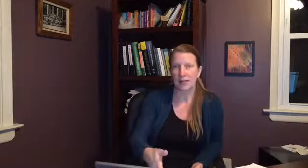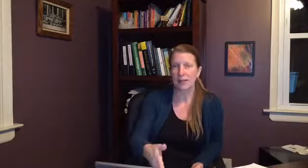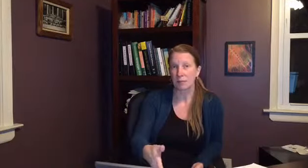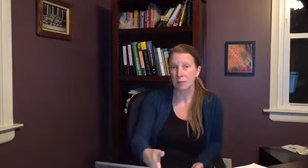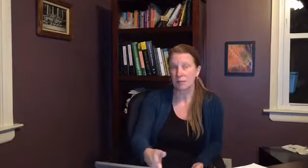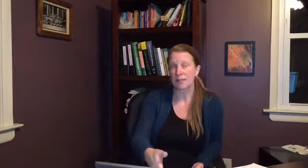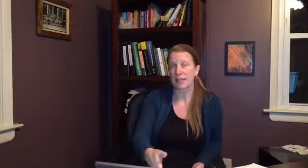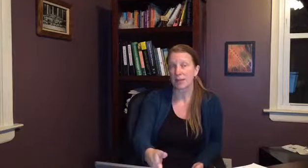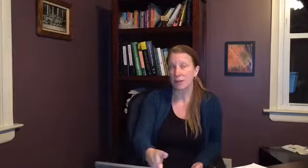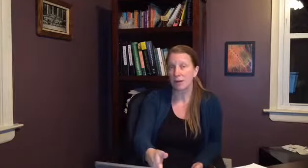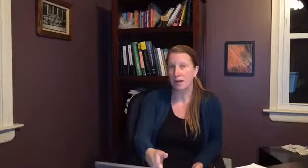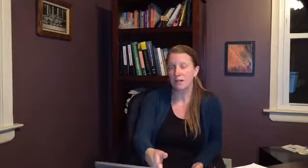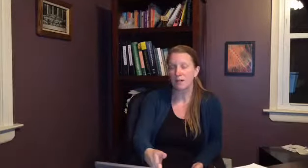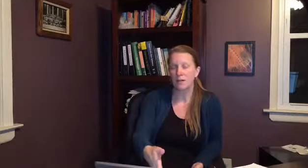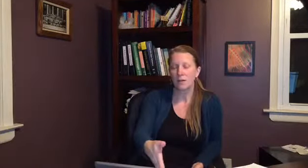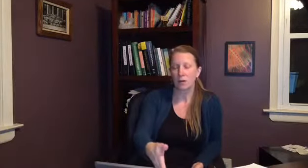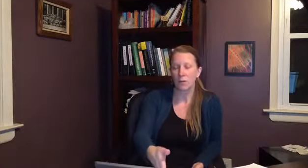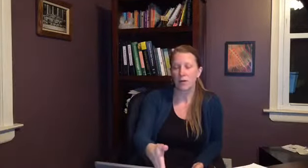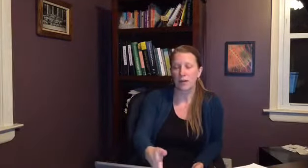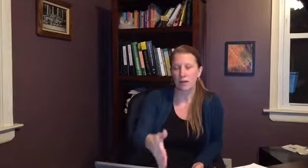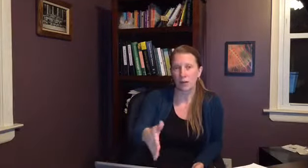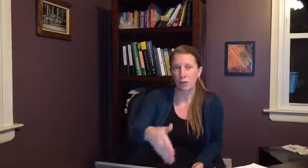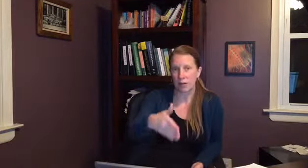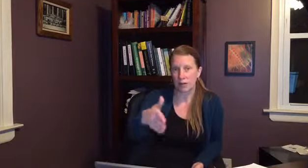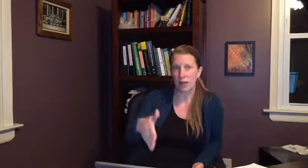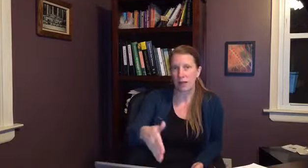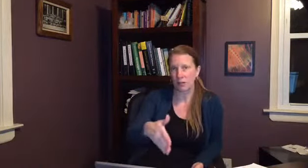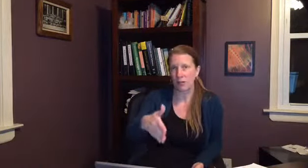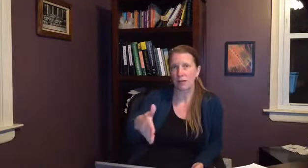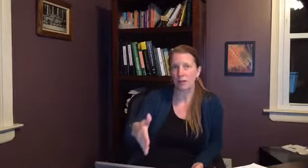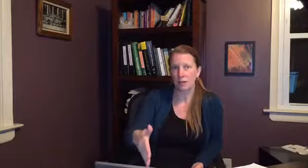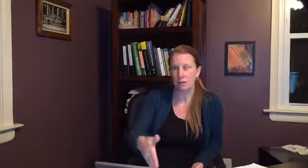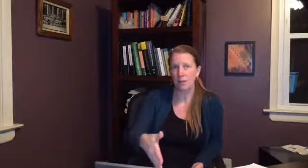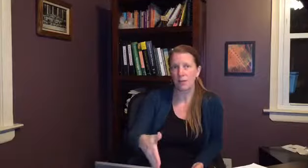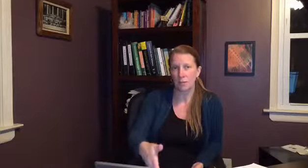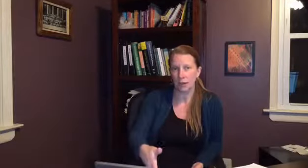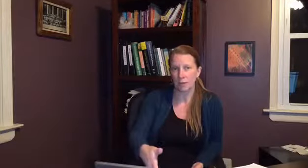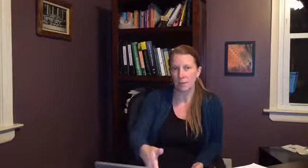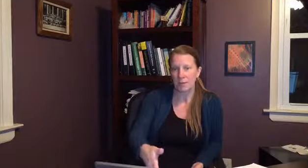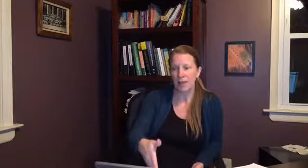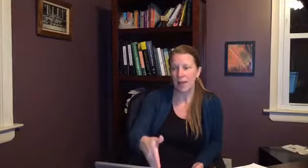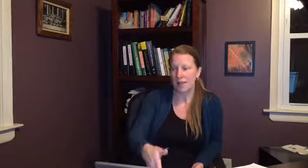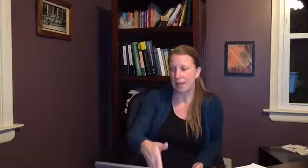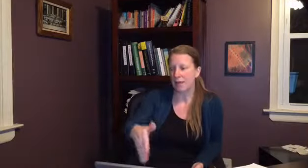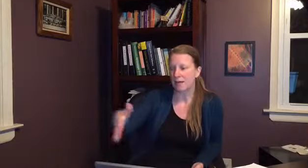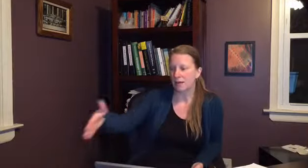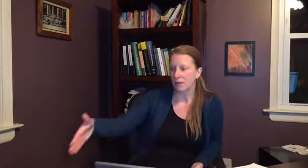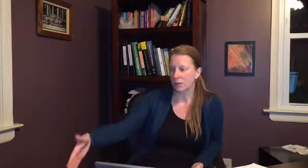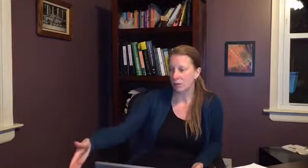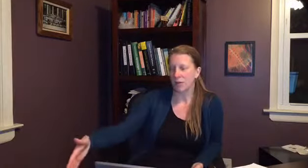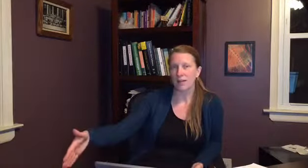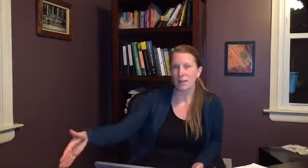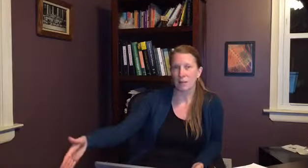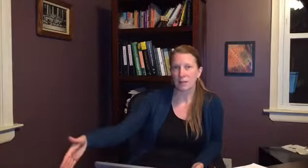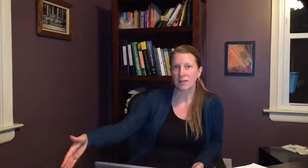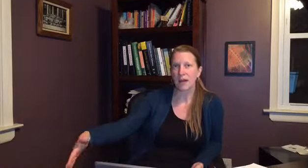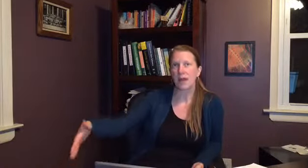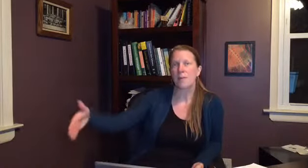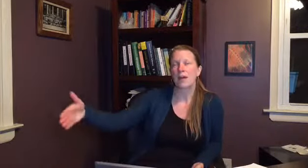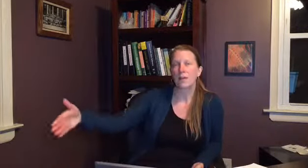remember it's going to take three months for it you know it to actually convert in the blood and then usually in the three month time their